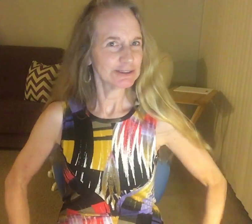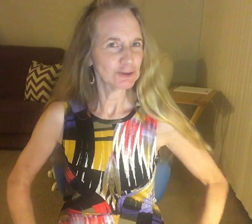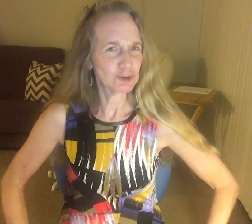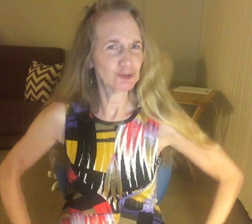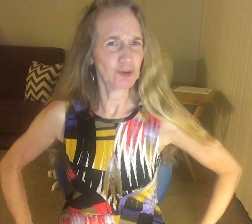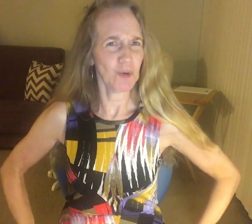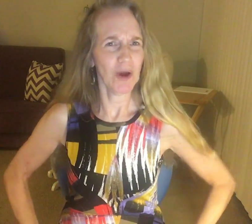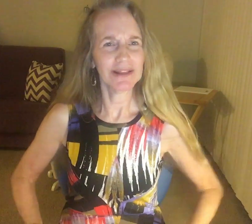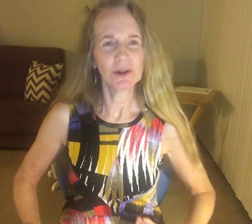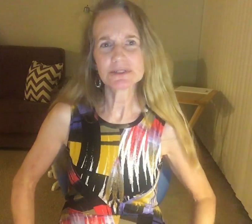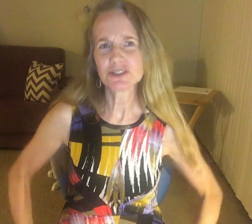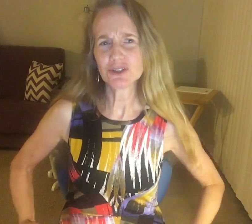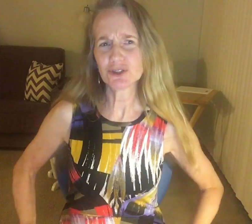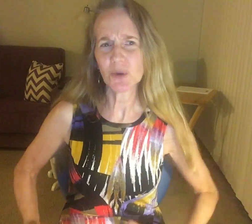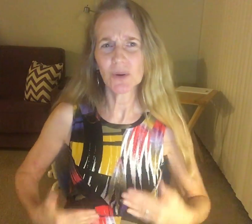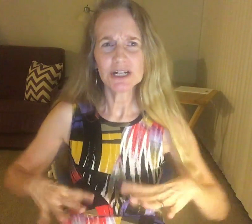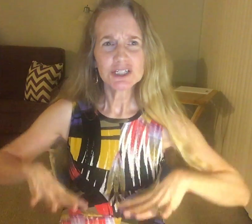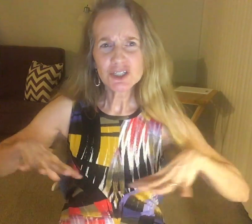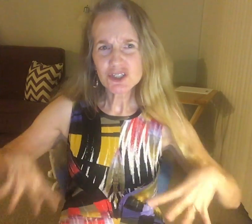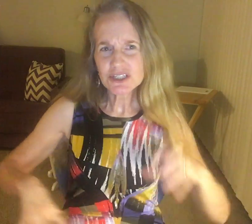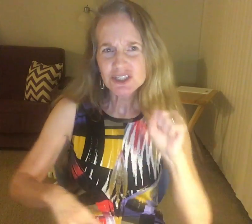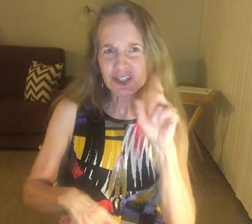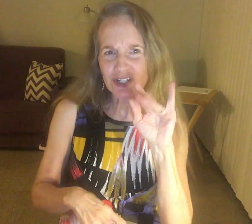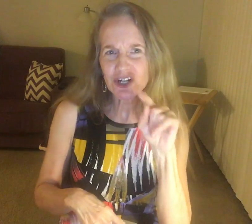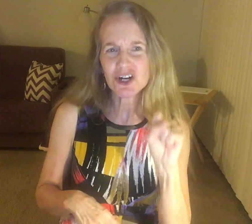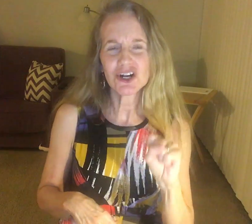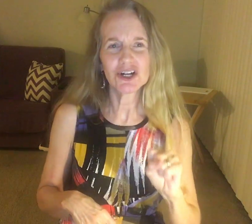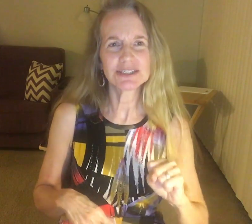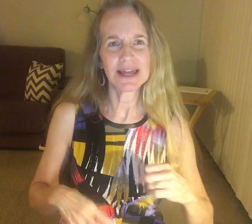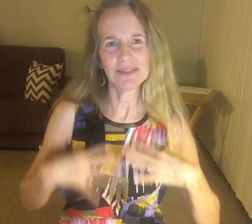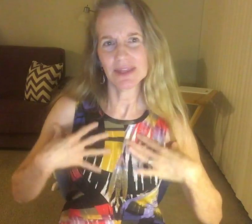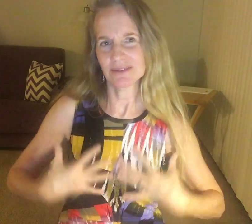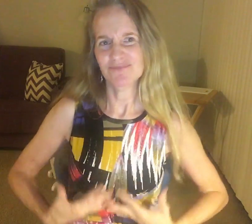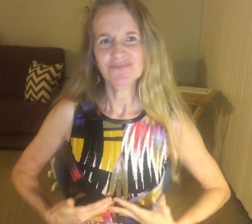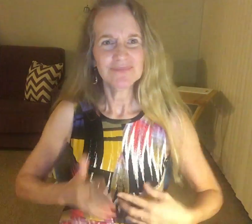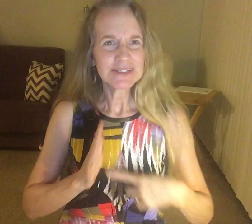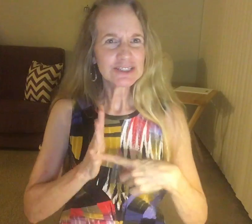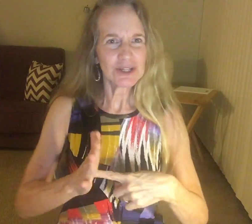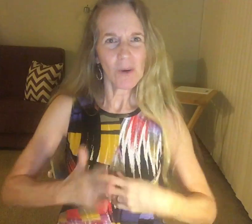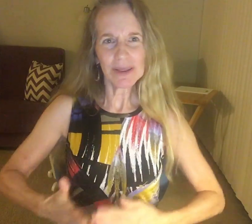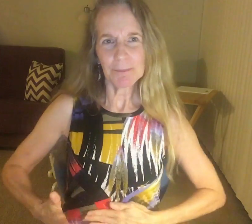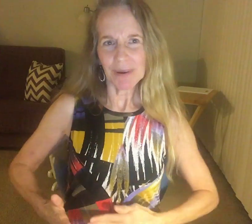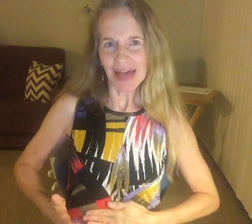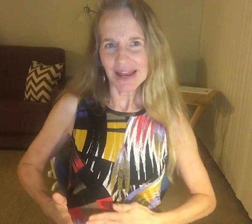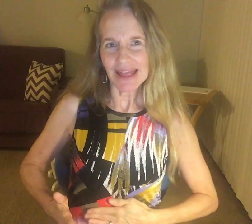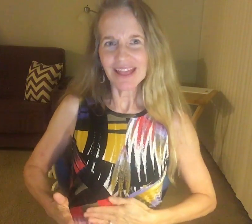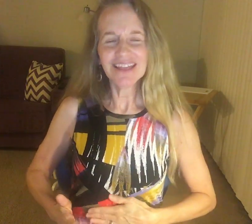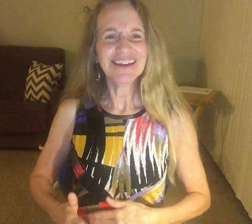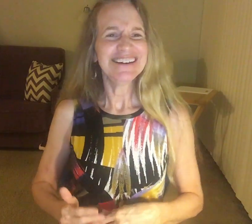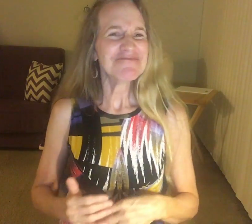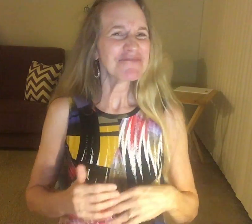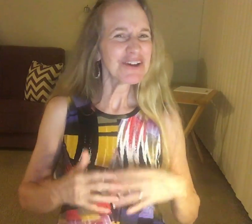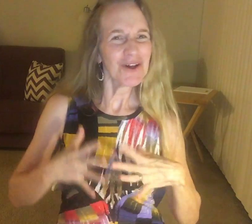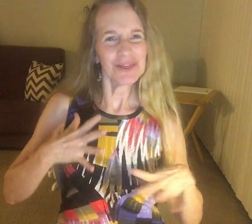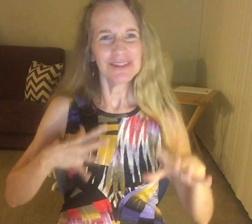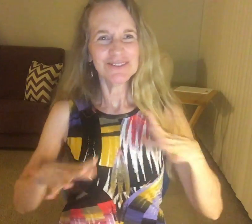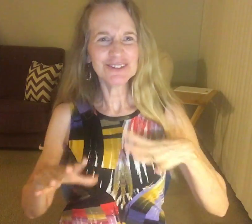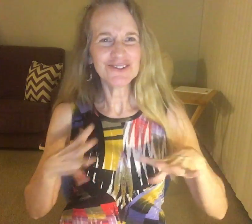short, you know, short curls, and then showing fairies, you know, with the